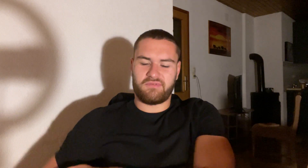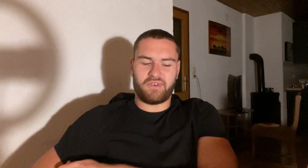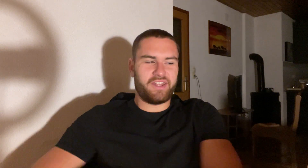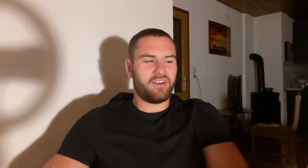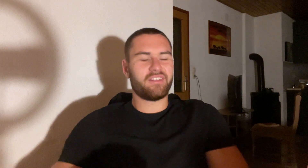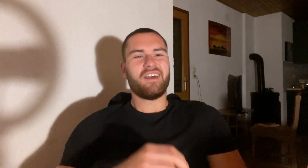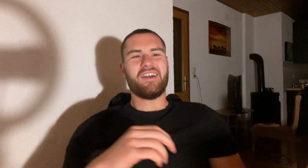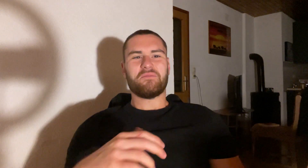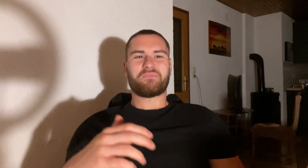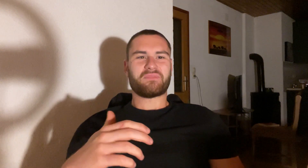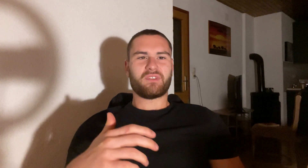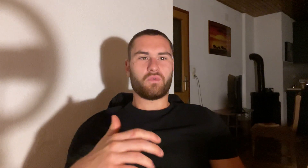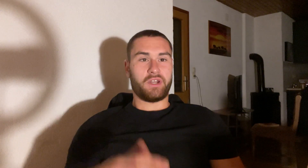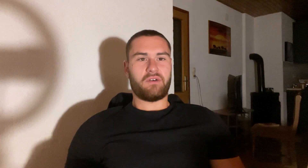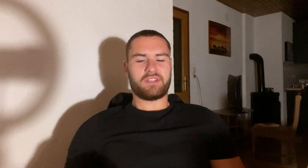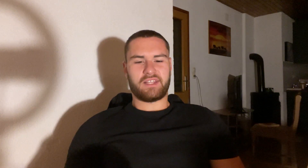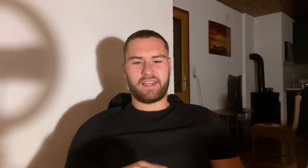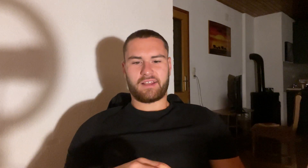why not? Right now it's like,